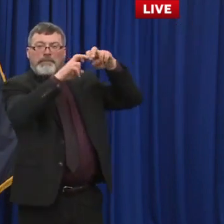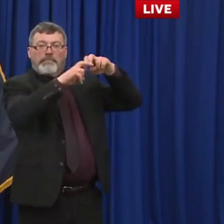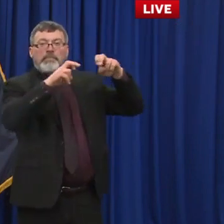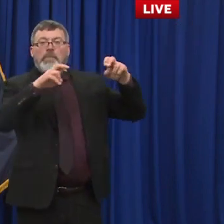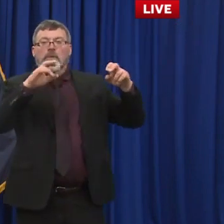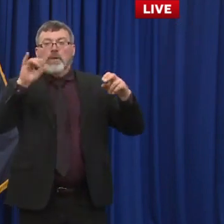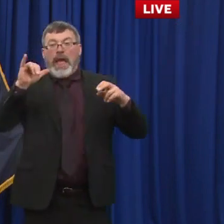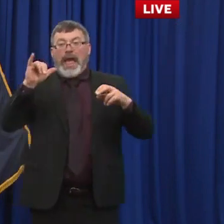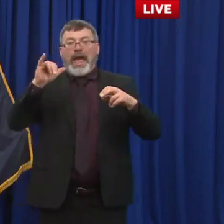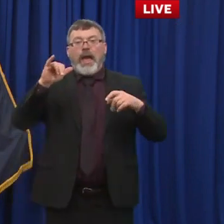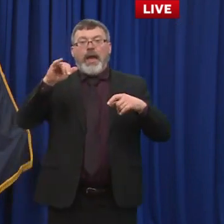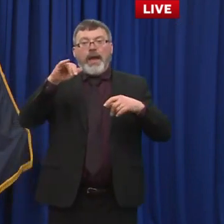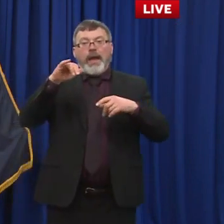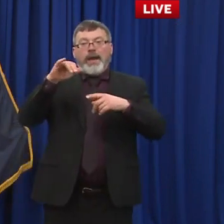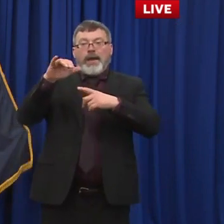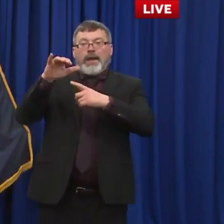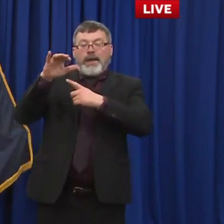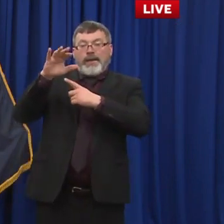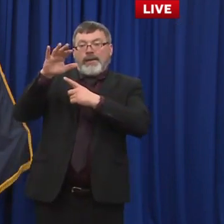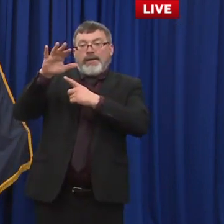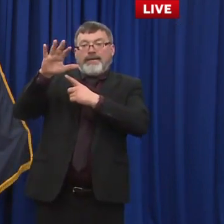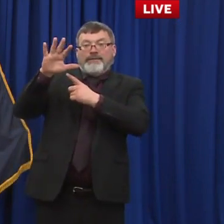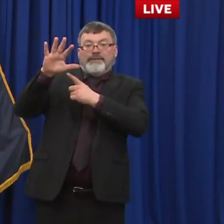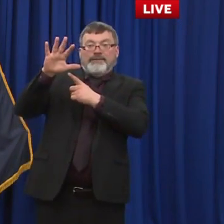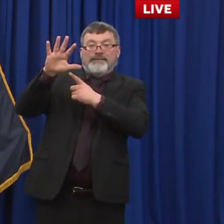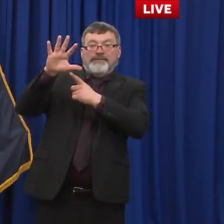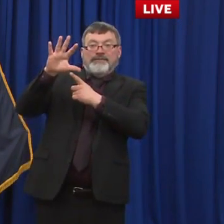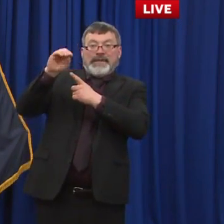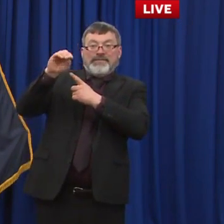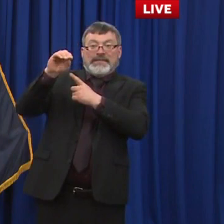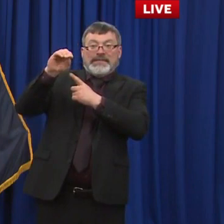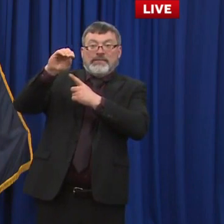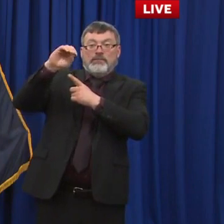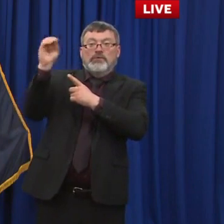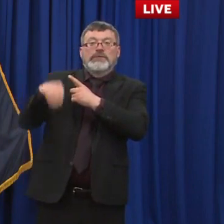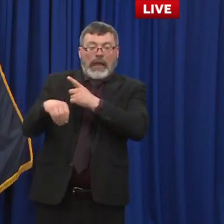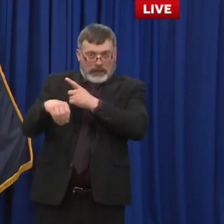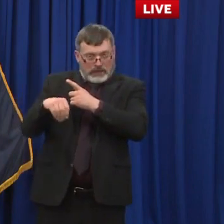and older or so so i think we're learning about it as they collect this data